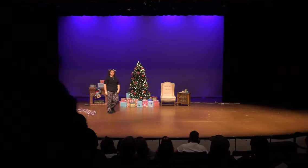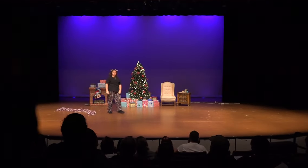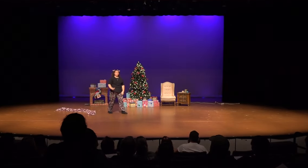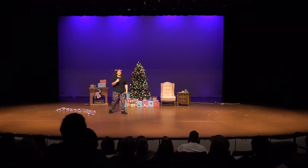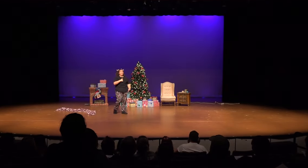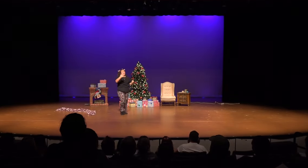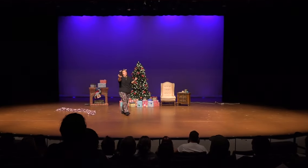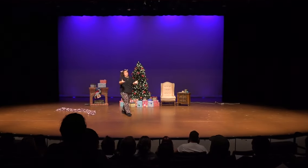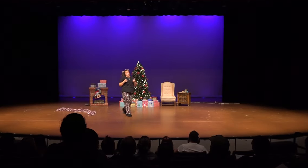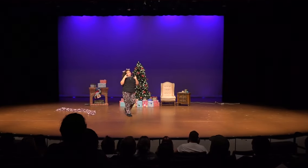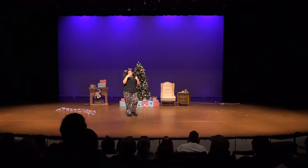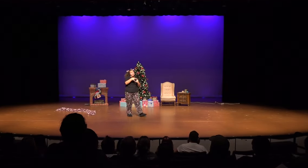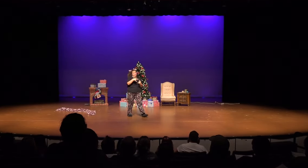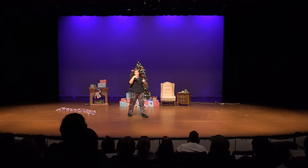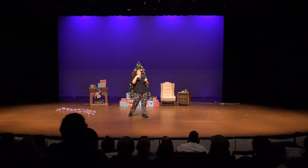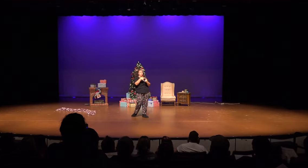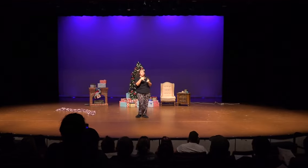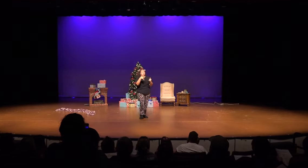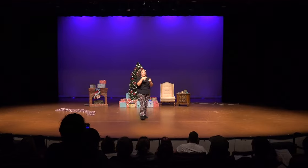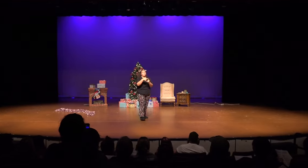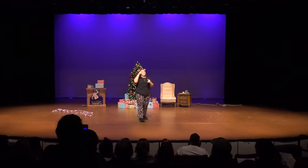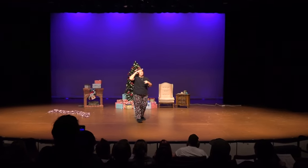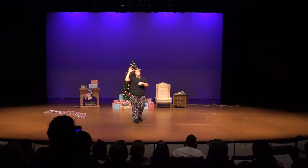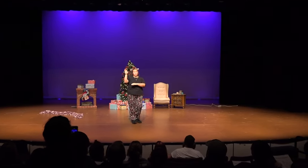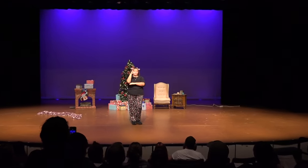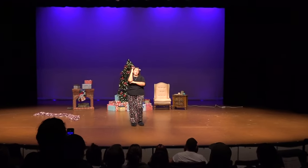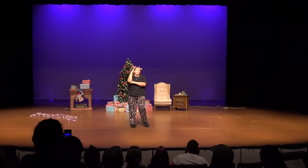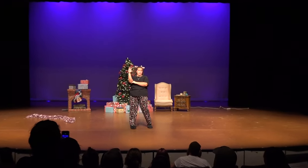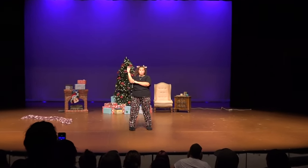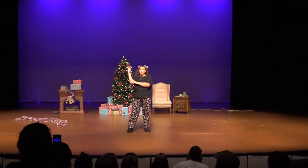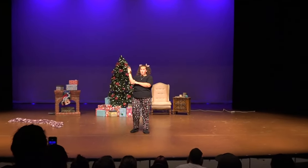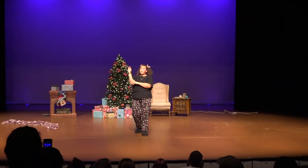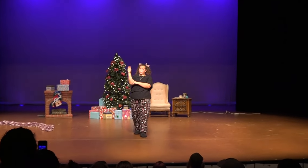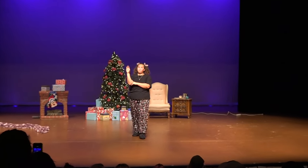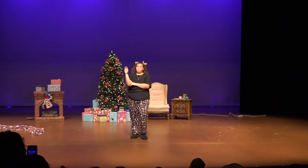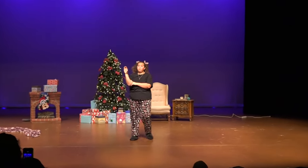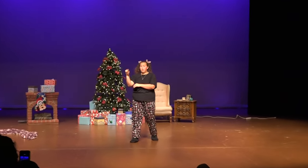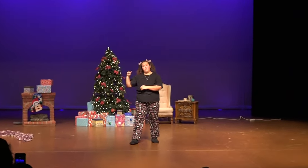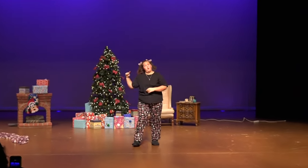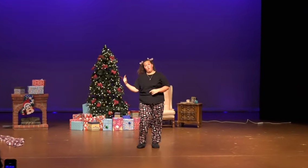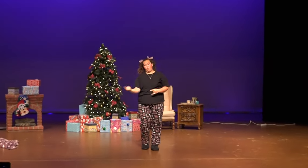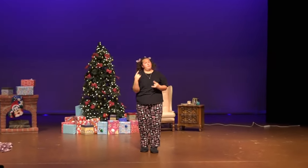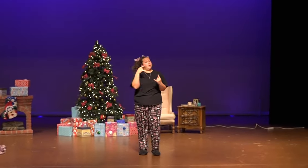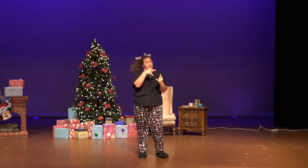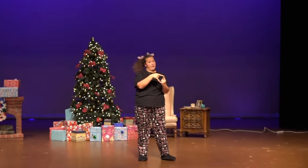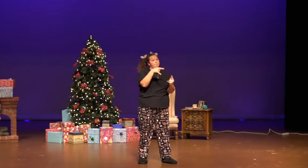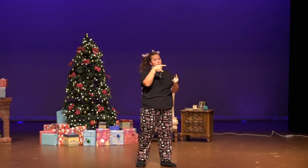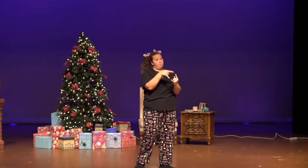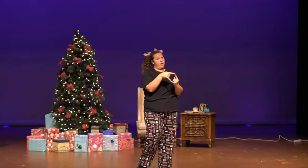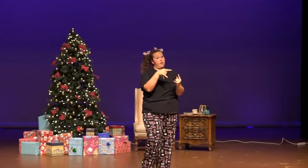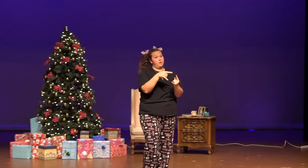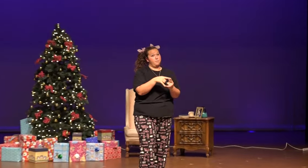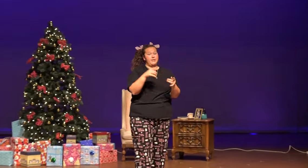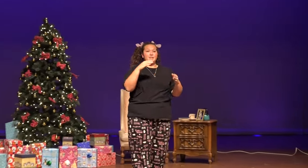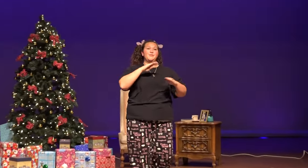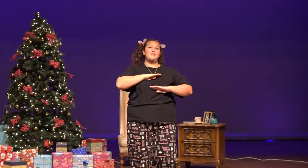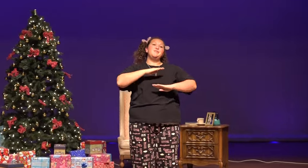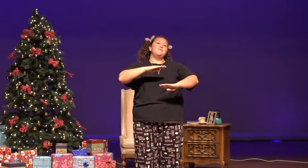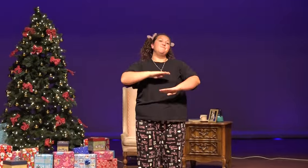I want a hippo-bottomus for Christmas, only a hippo-bottomus for two.